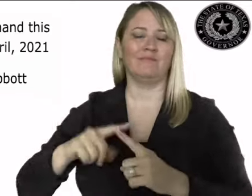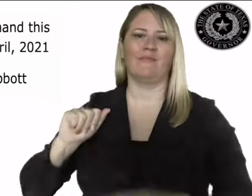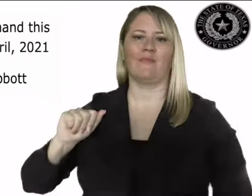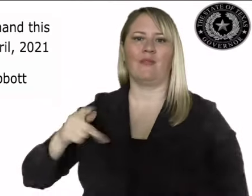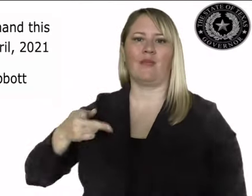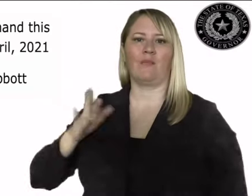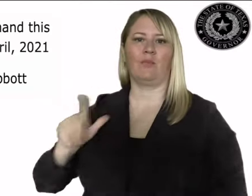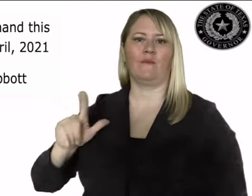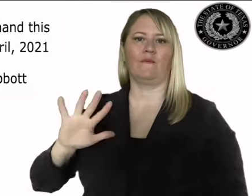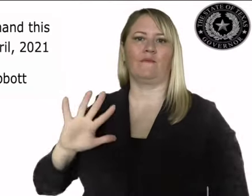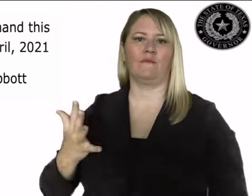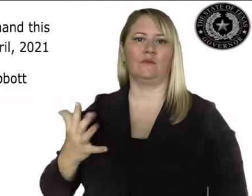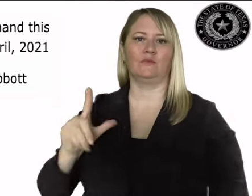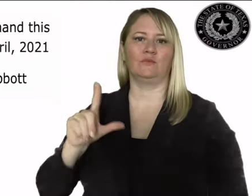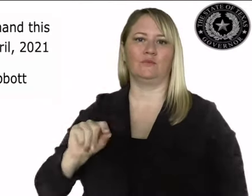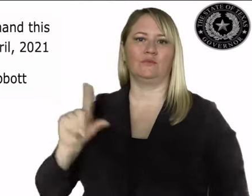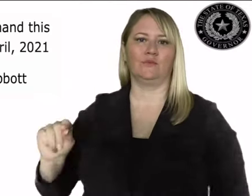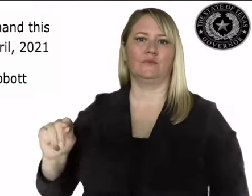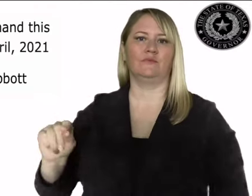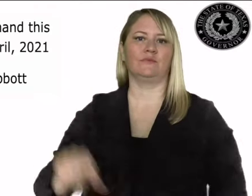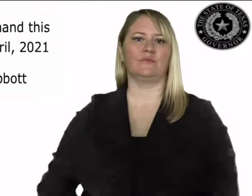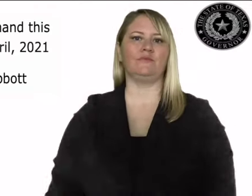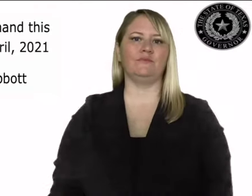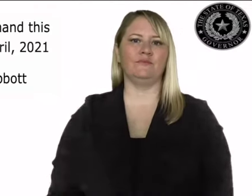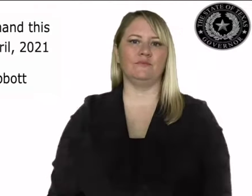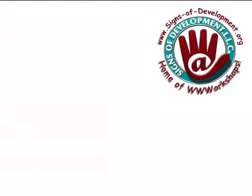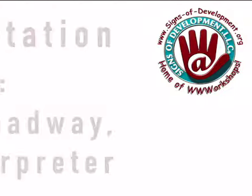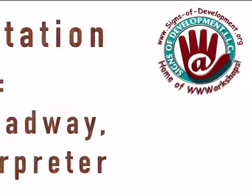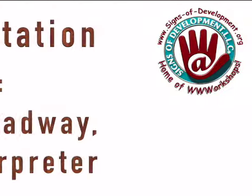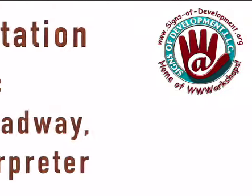9. with a two five 9.